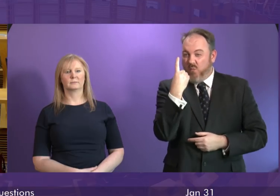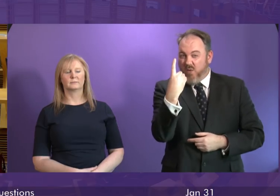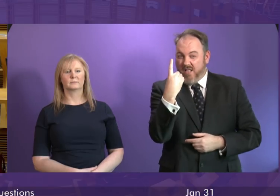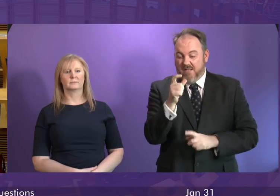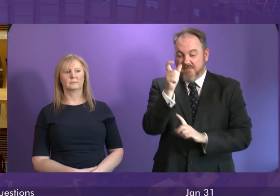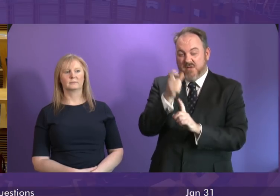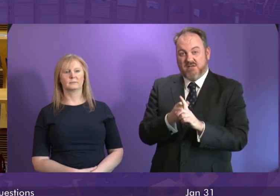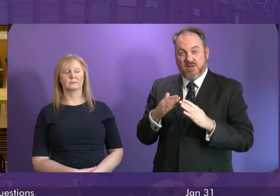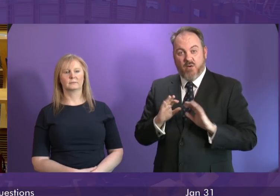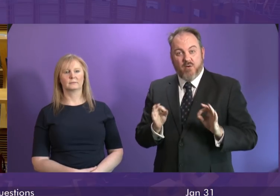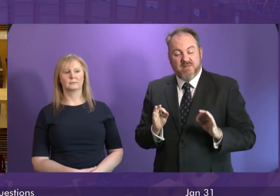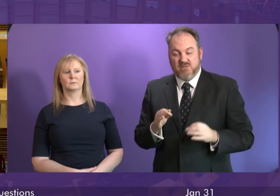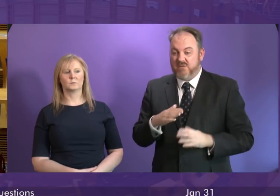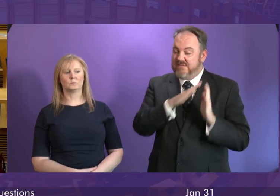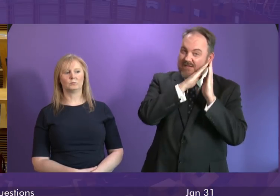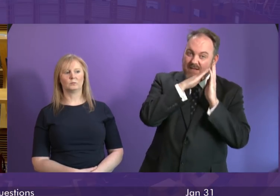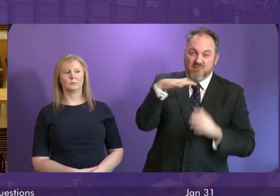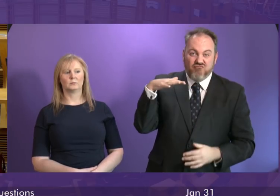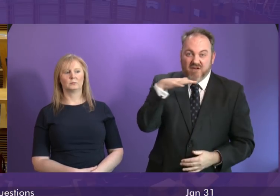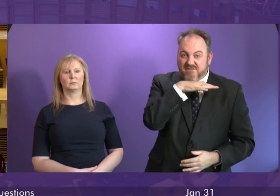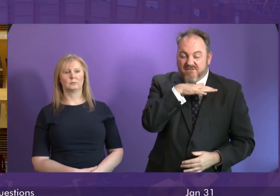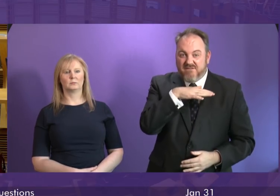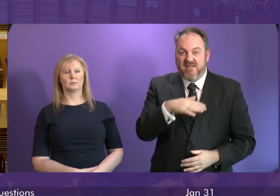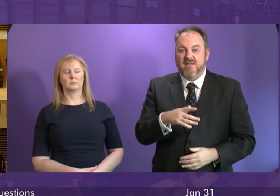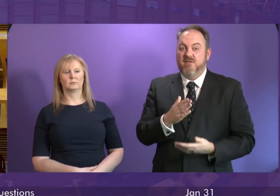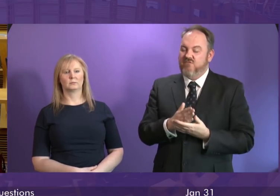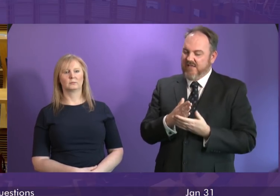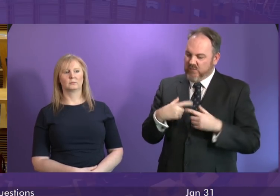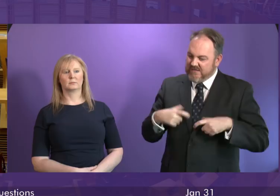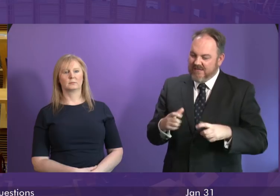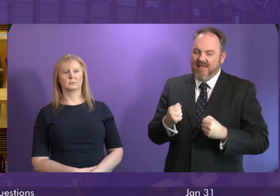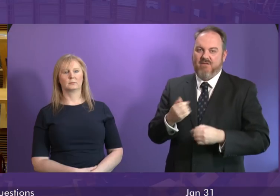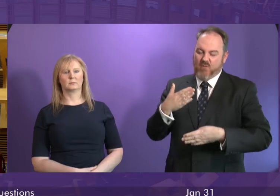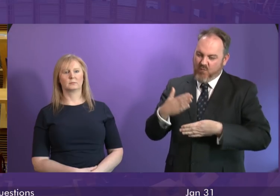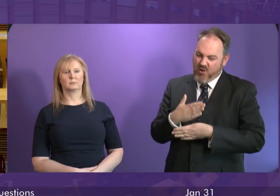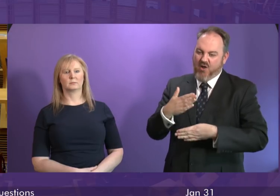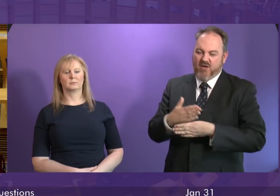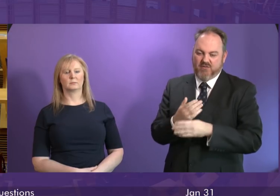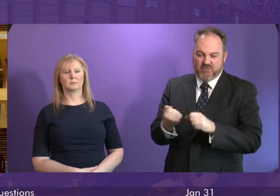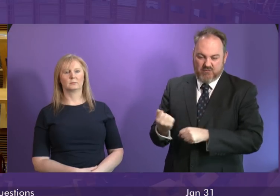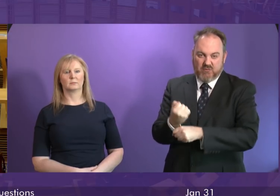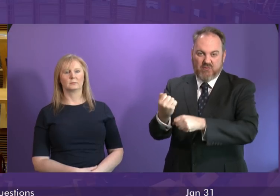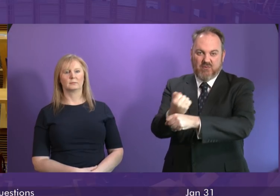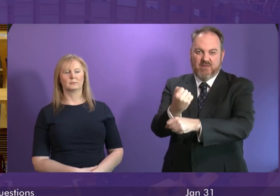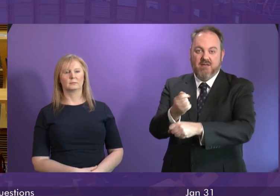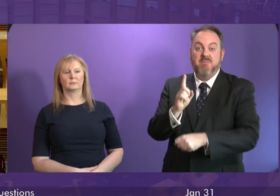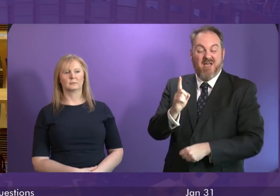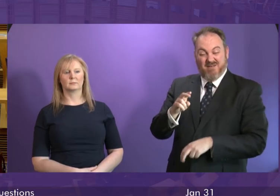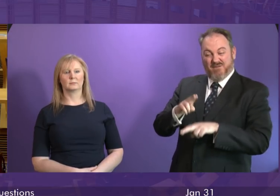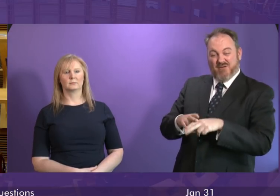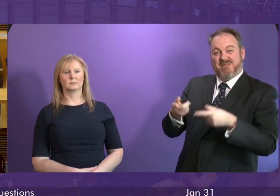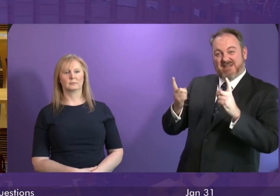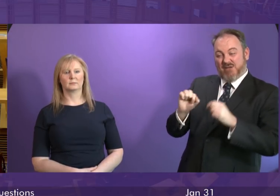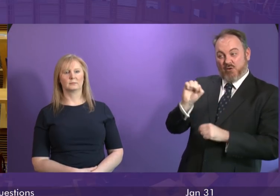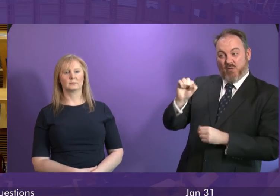is homeless or rough sleeping in our country we still have work to do first minister your